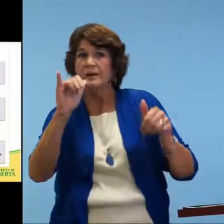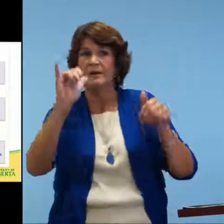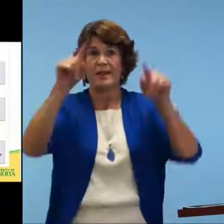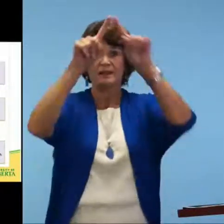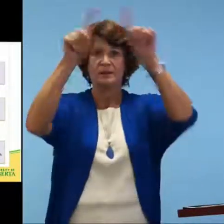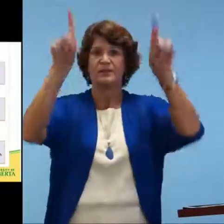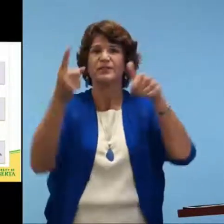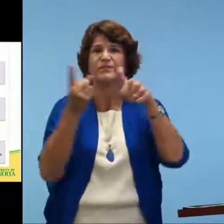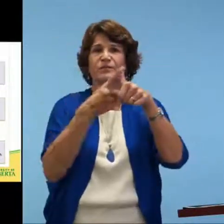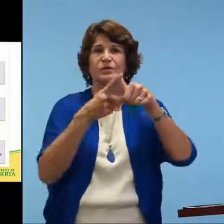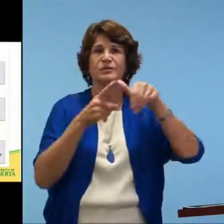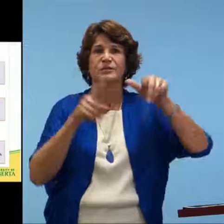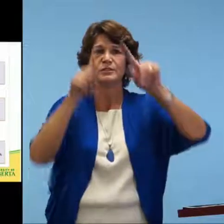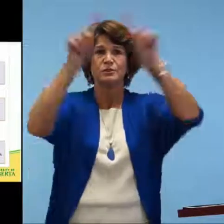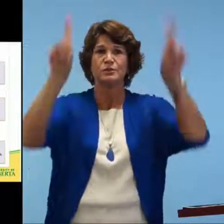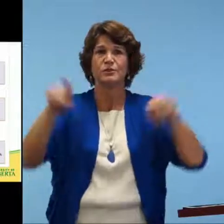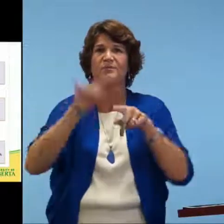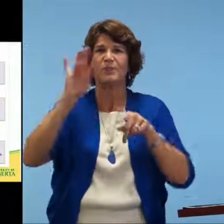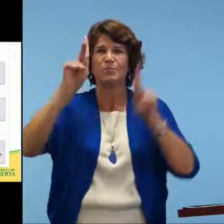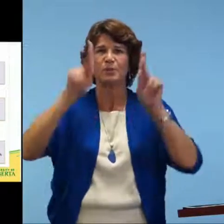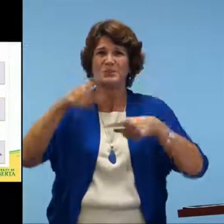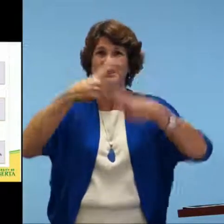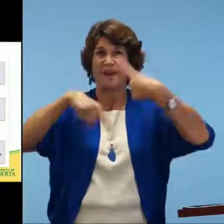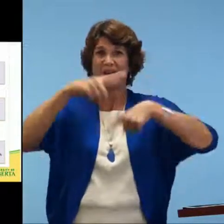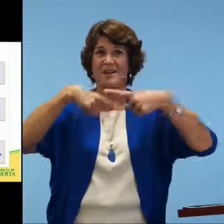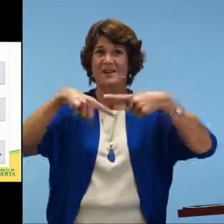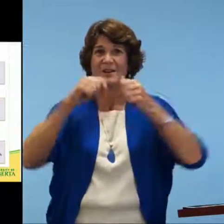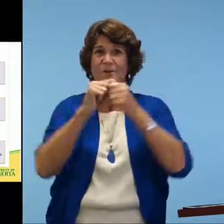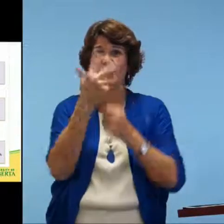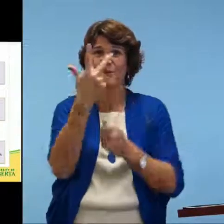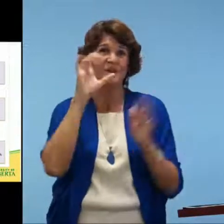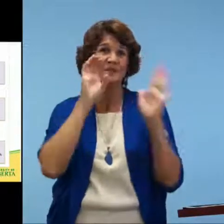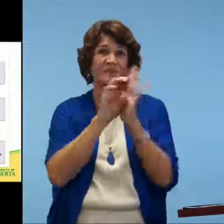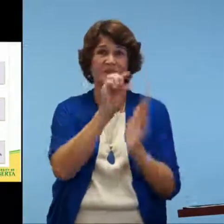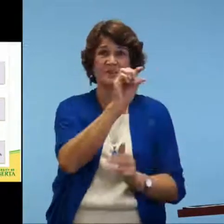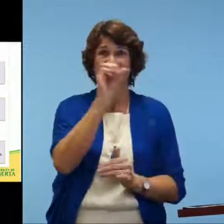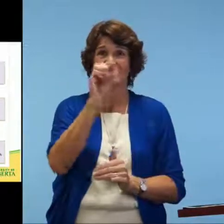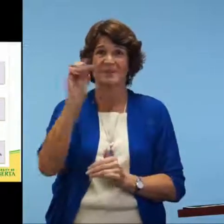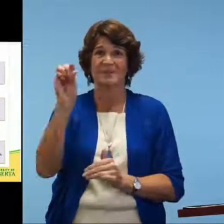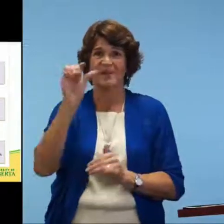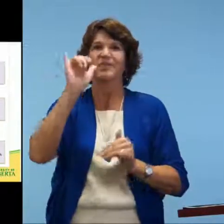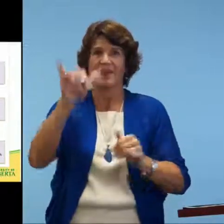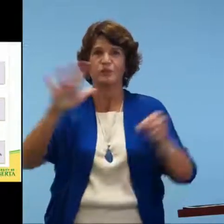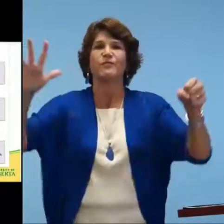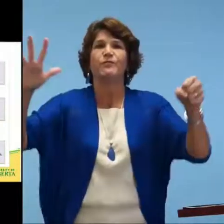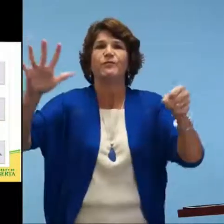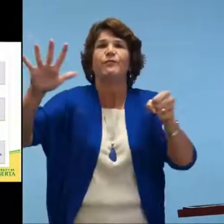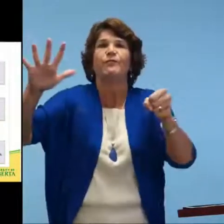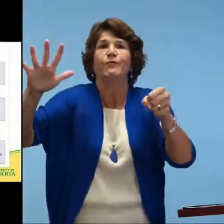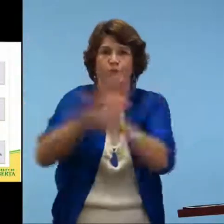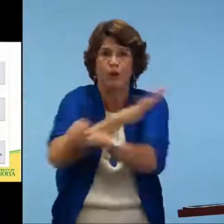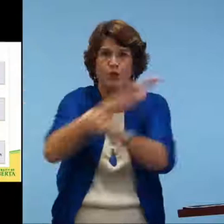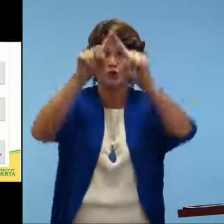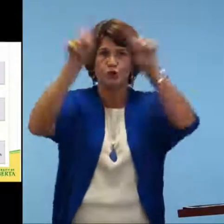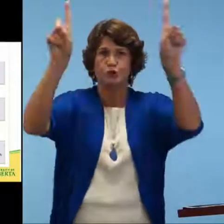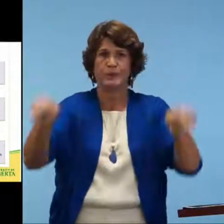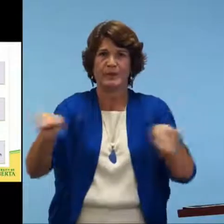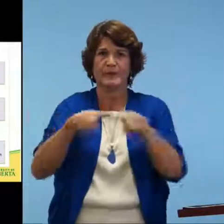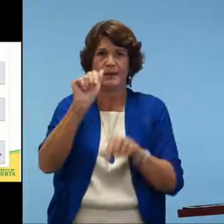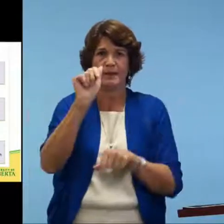on the screen. And the very first bit that you note there, the person signing, that